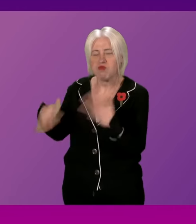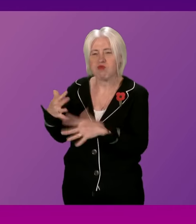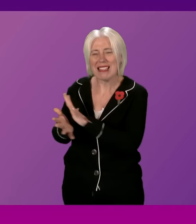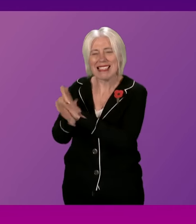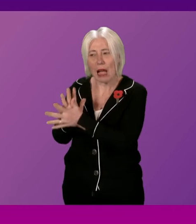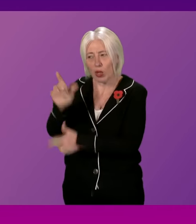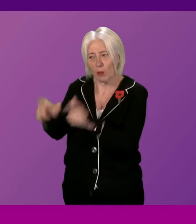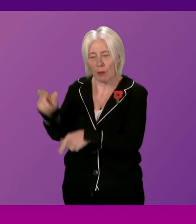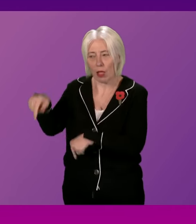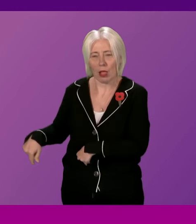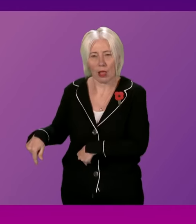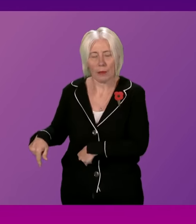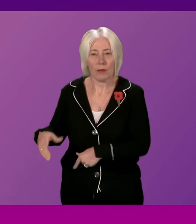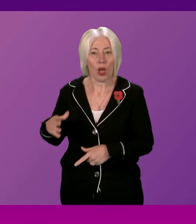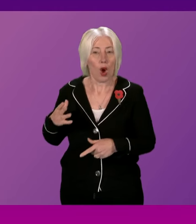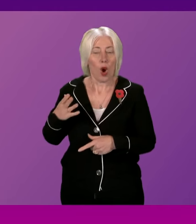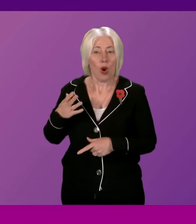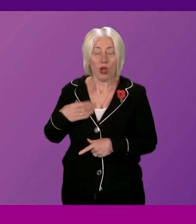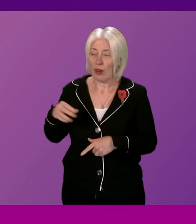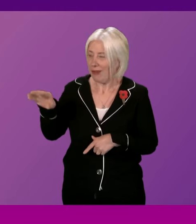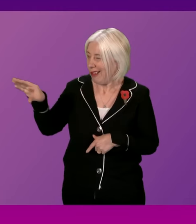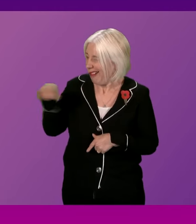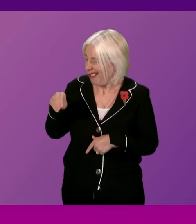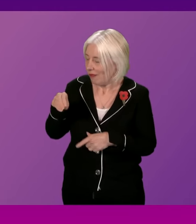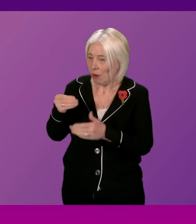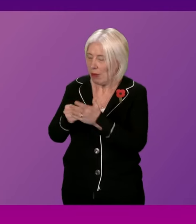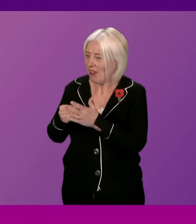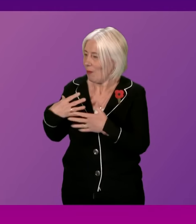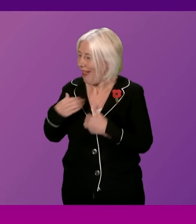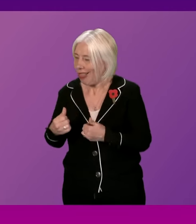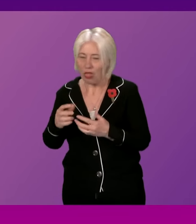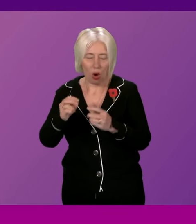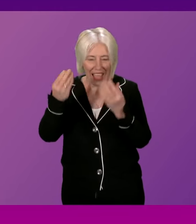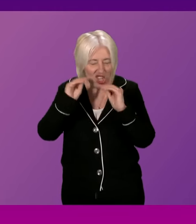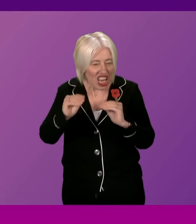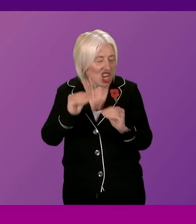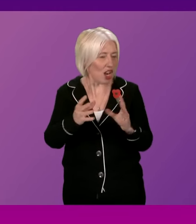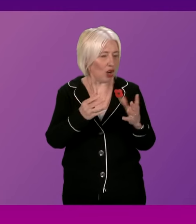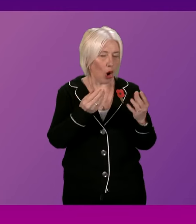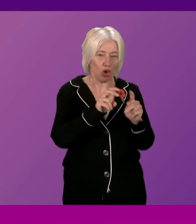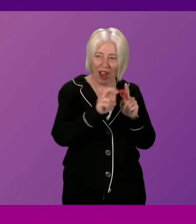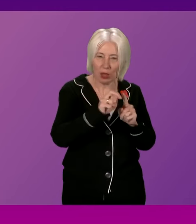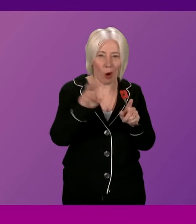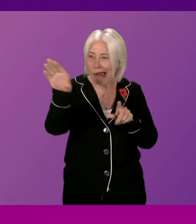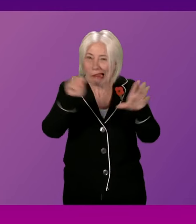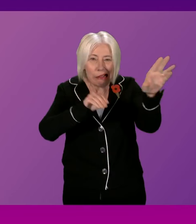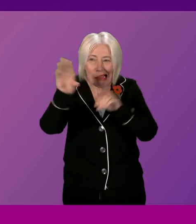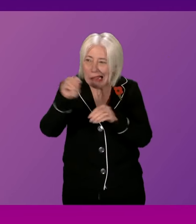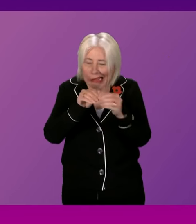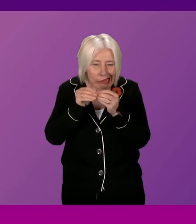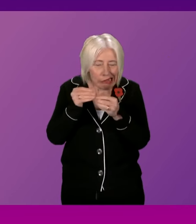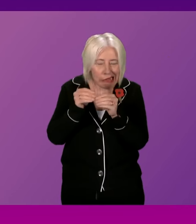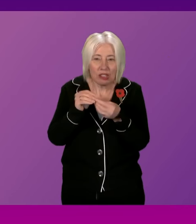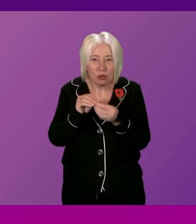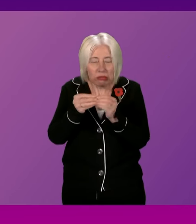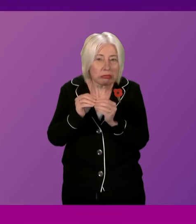Far better we stopped having to take money from health, education, transport to mitigate Westminster harm and instead had the full powers of an